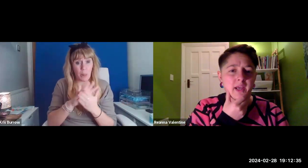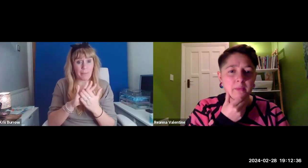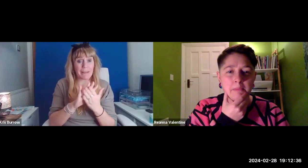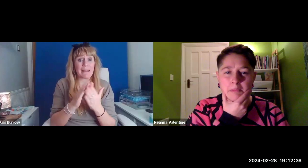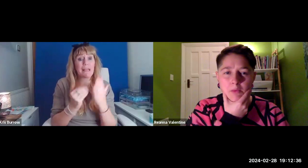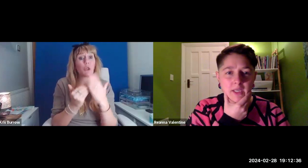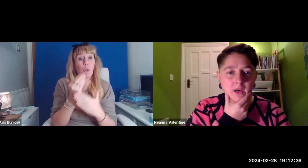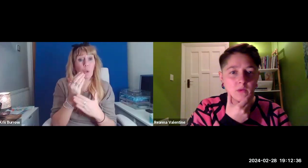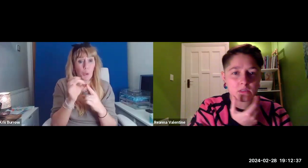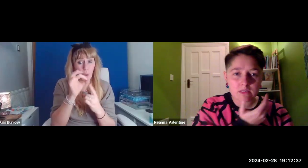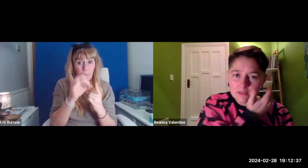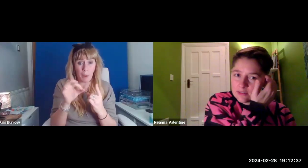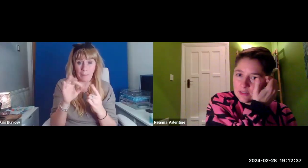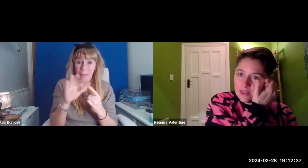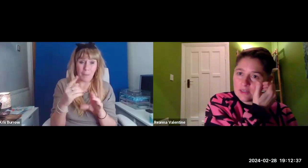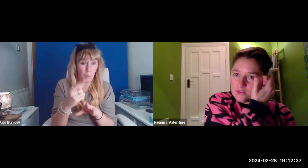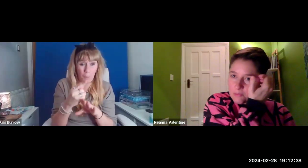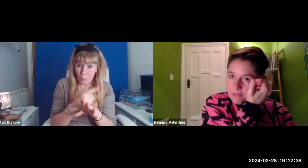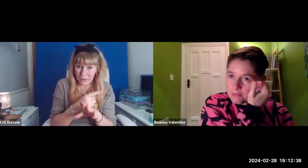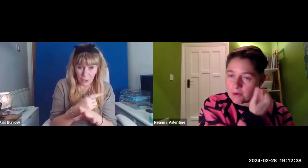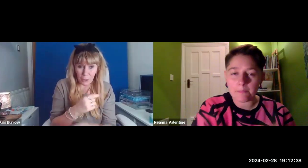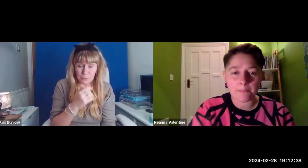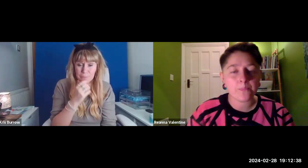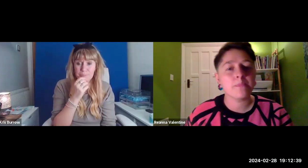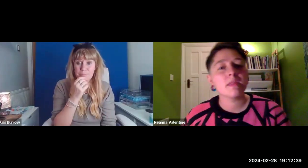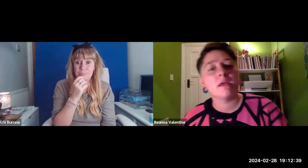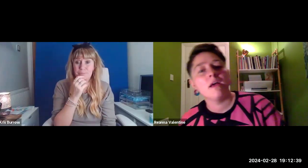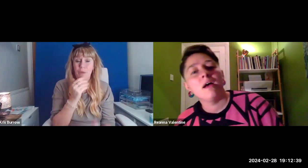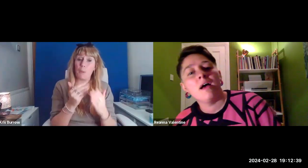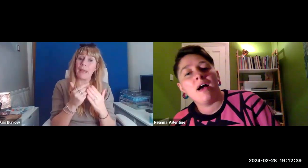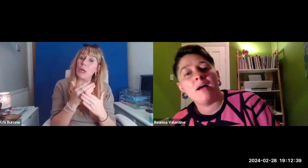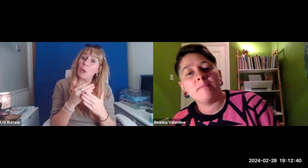like maybe a week old. New baby poem.